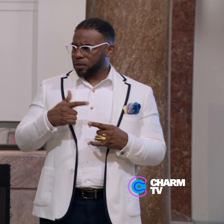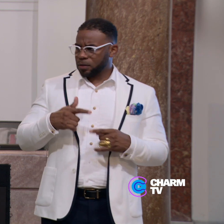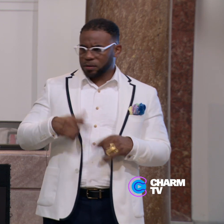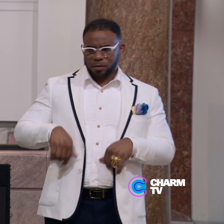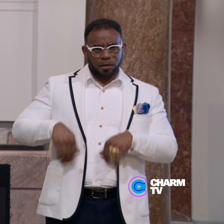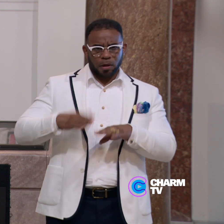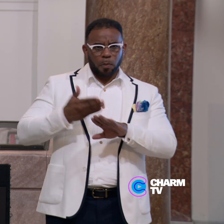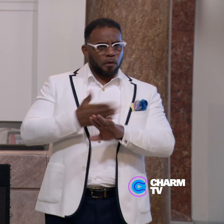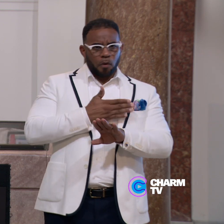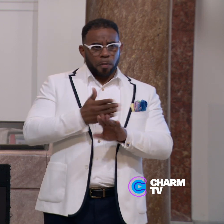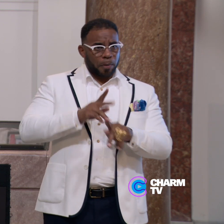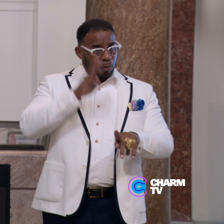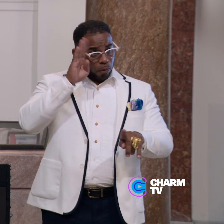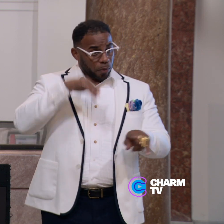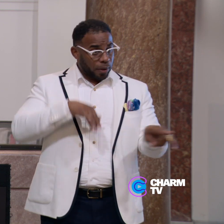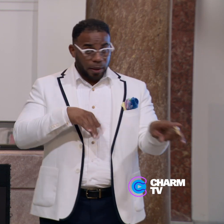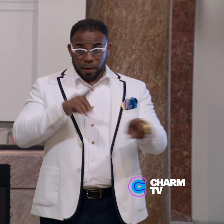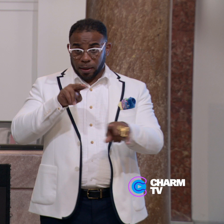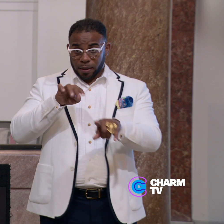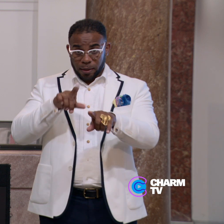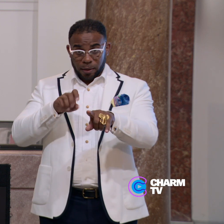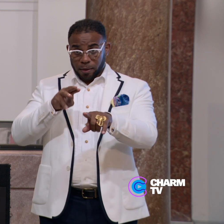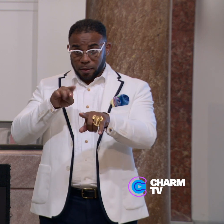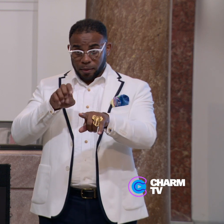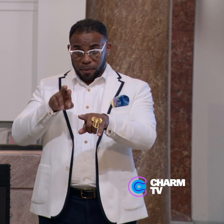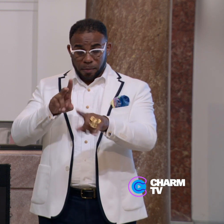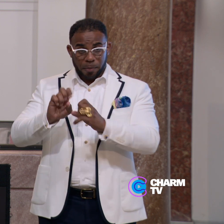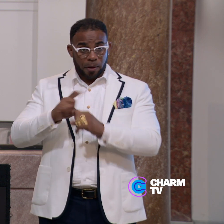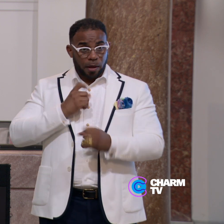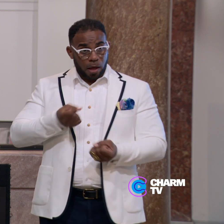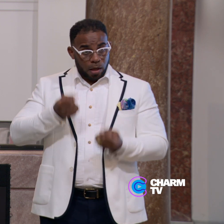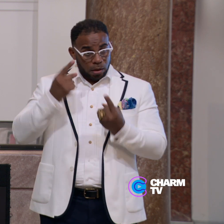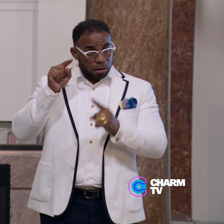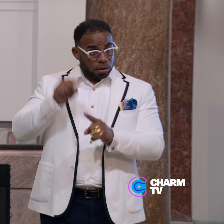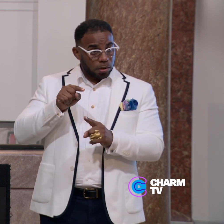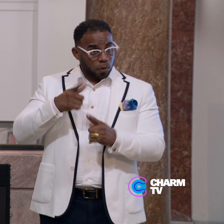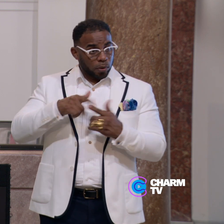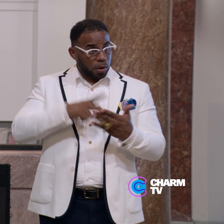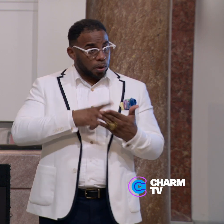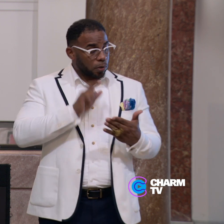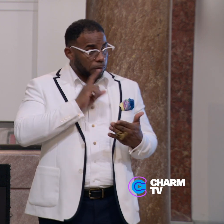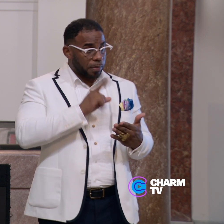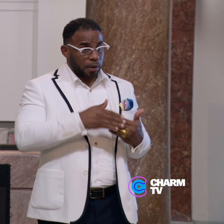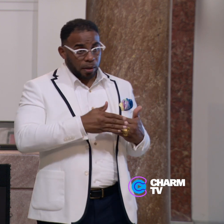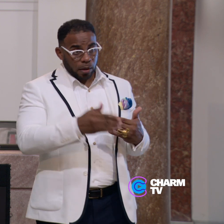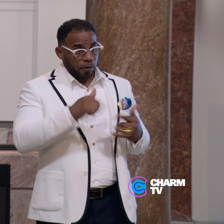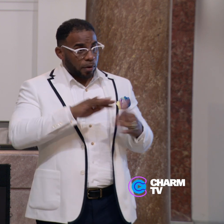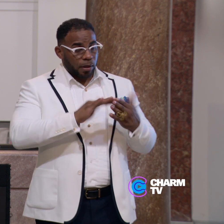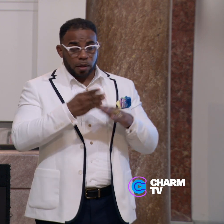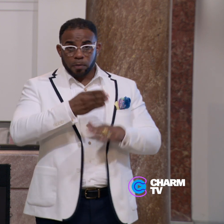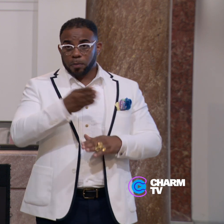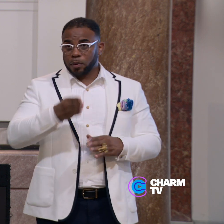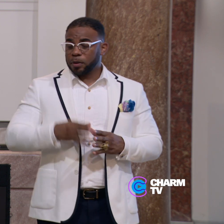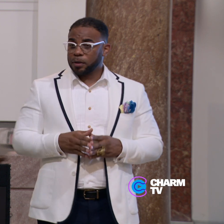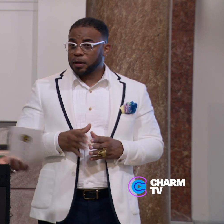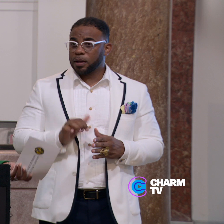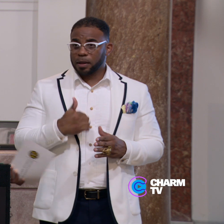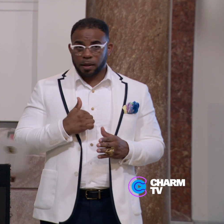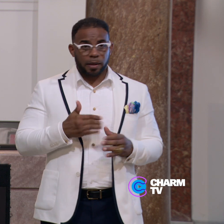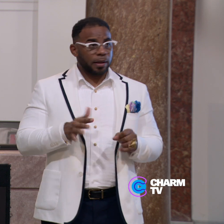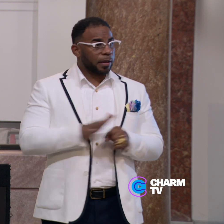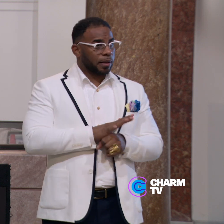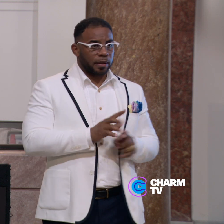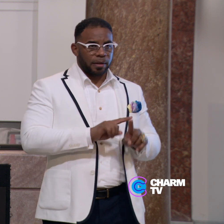project before people even knew. Danielle Meister made sure I understood what this was going to mean for the city of Baltimore when I had a